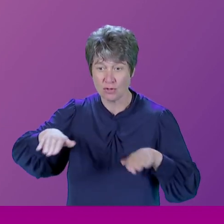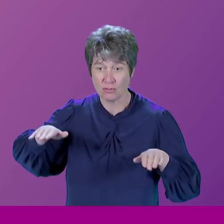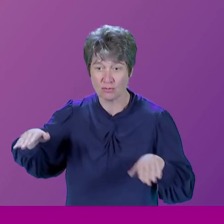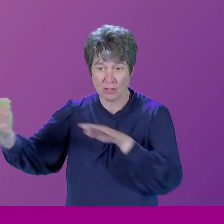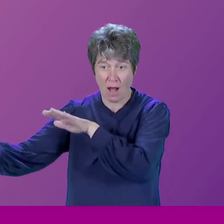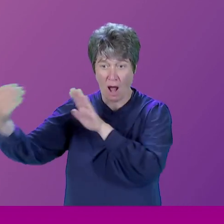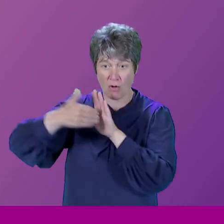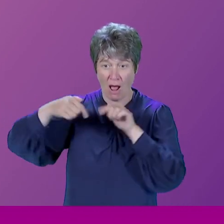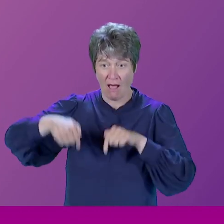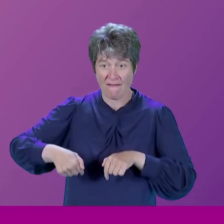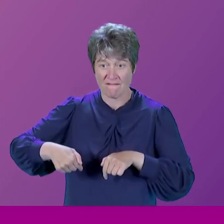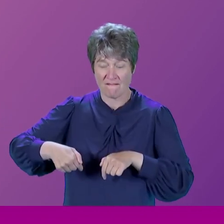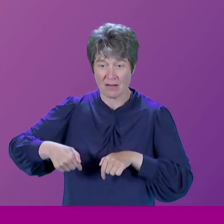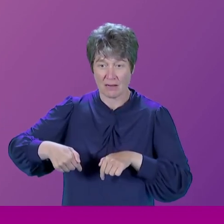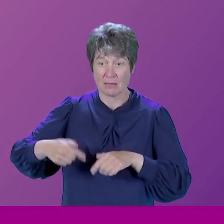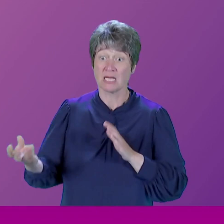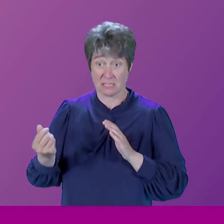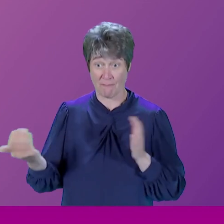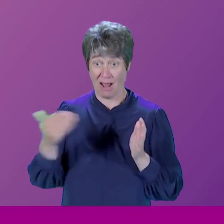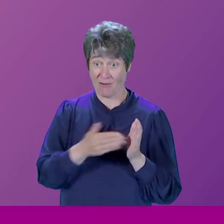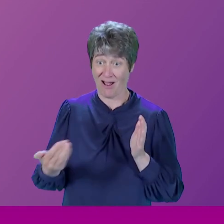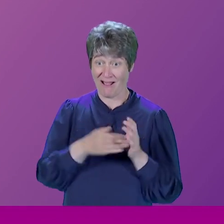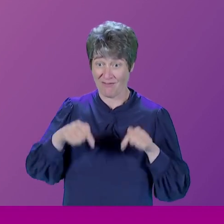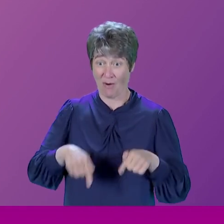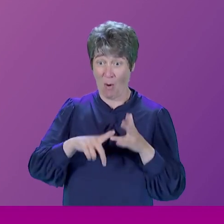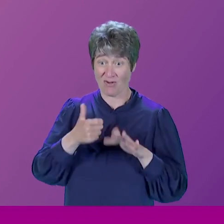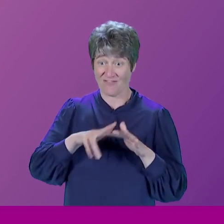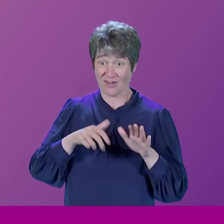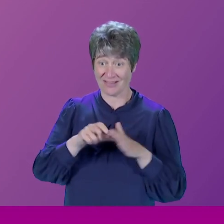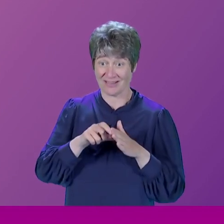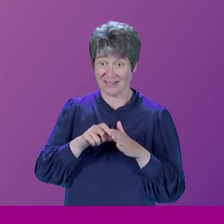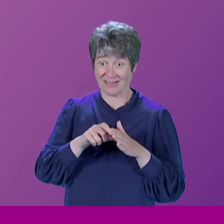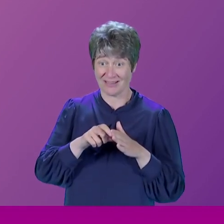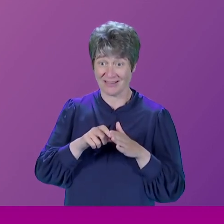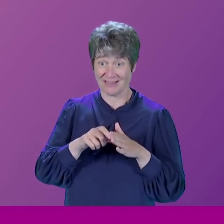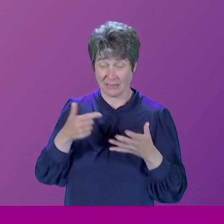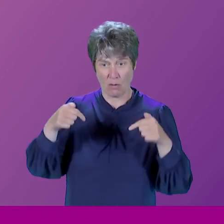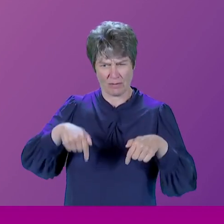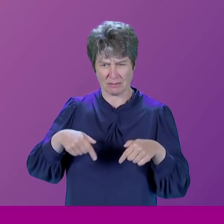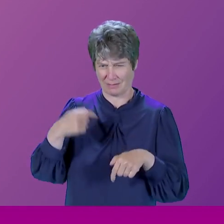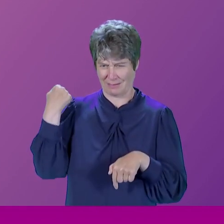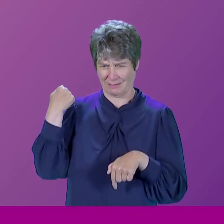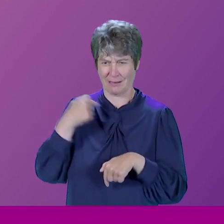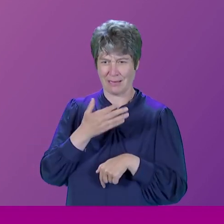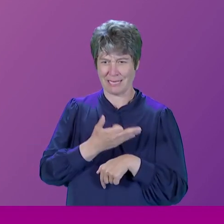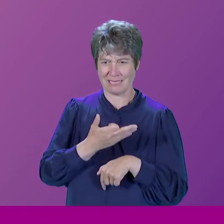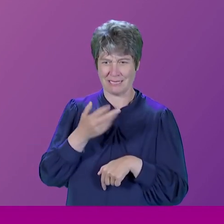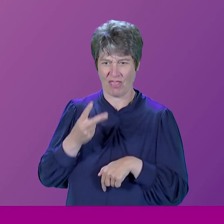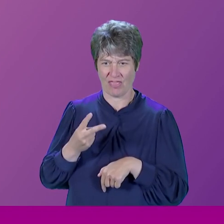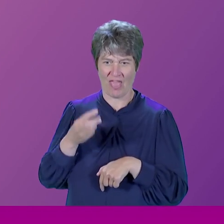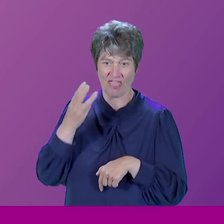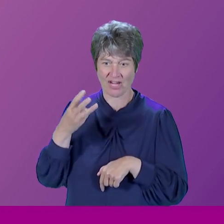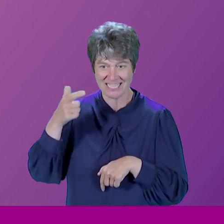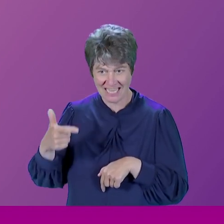to Oxford. And my mother started making conversation with them. This was in 1937. And then my father arrived in 1939.